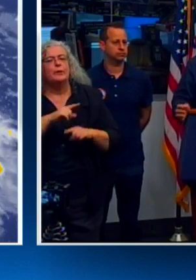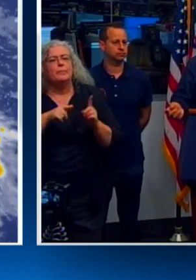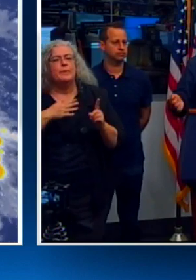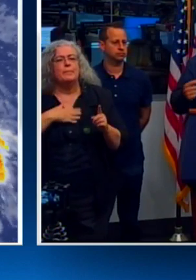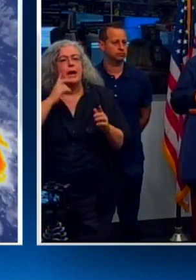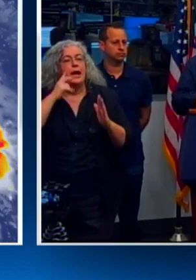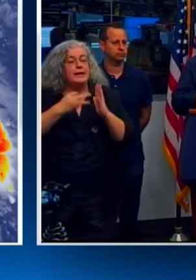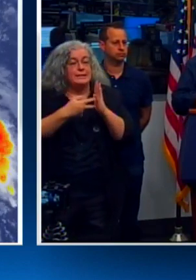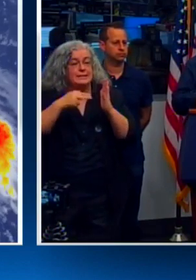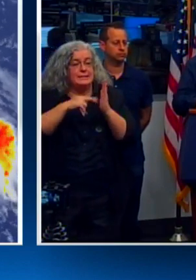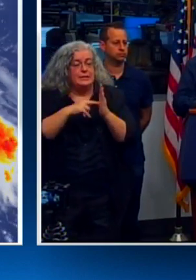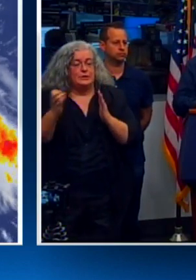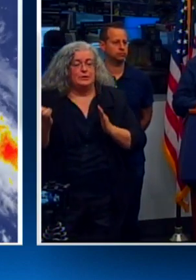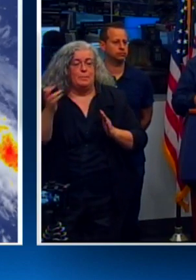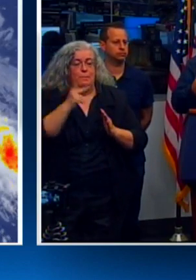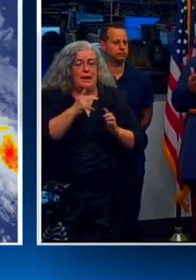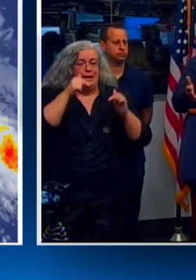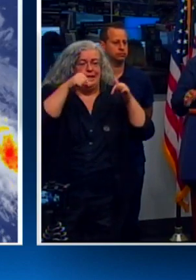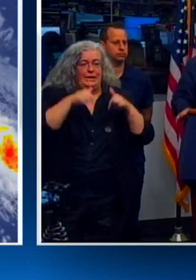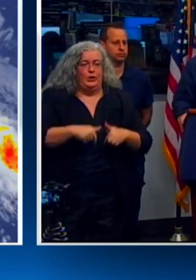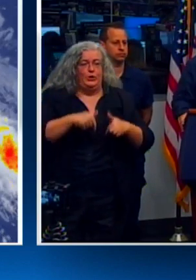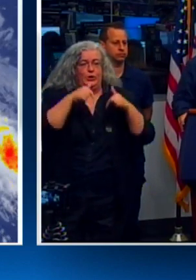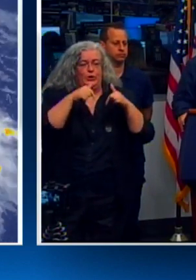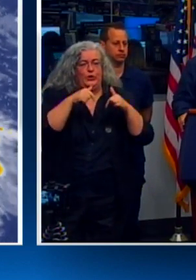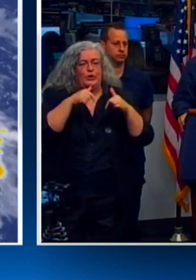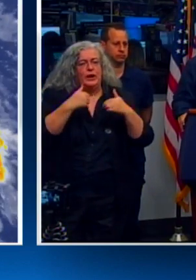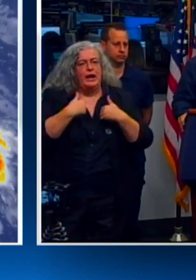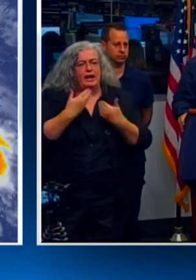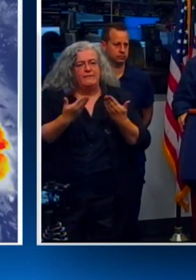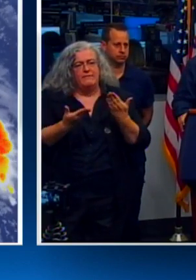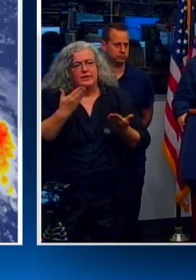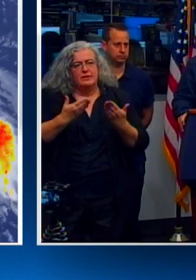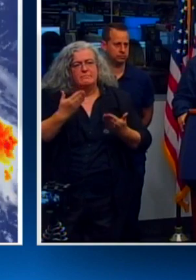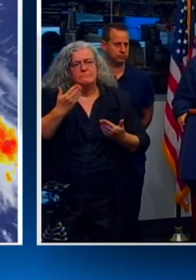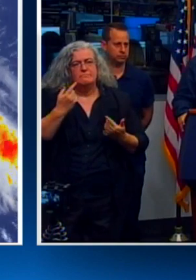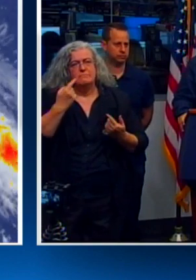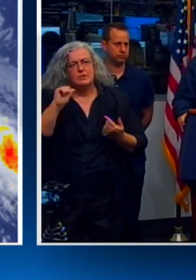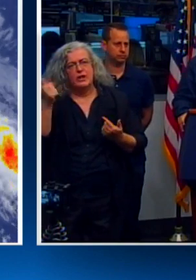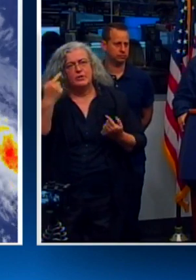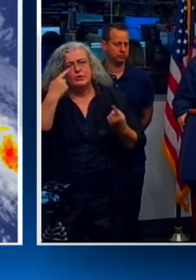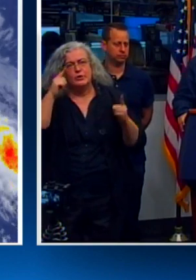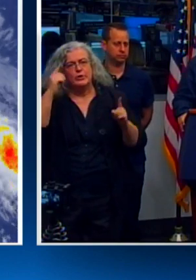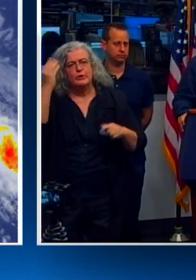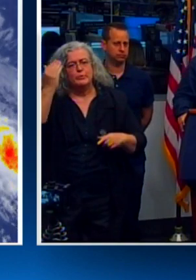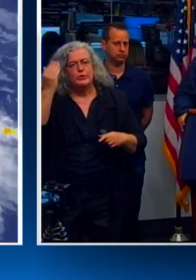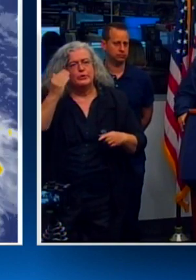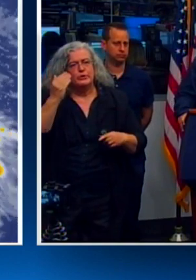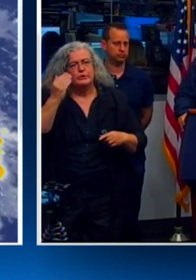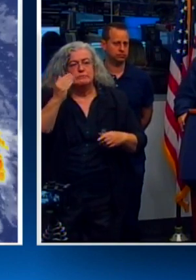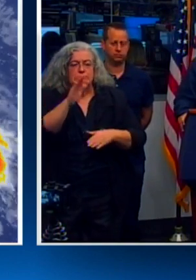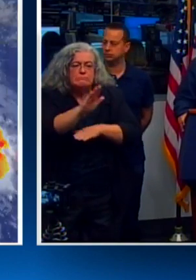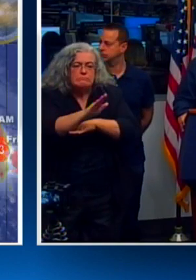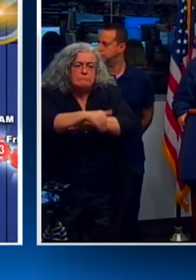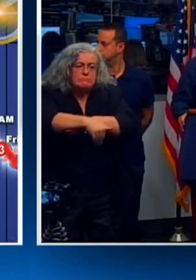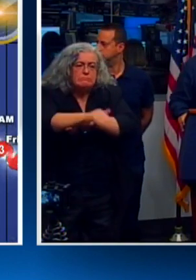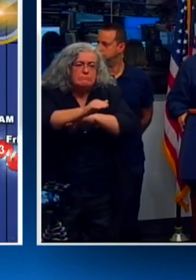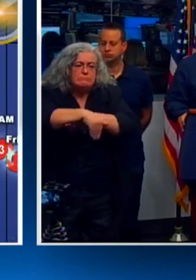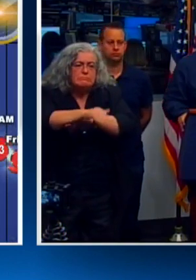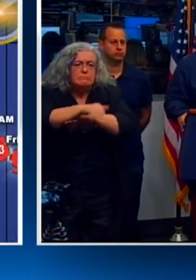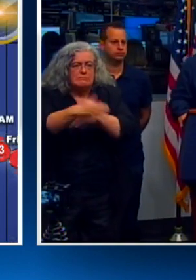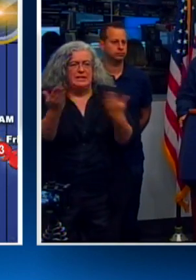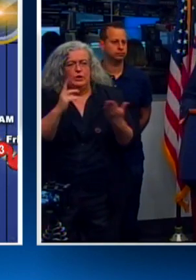intention is to end up back here, so we'll probably have another briefing sometime late afternoon, early evening here in